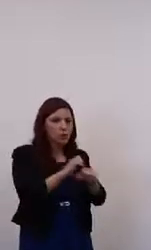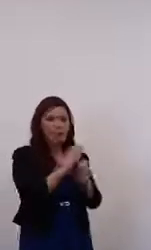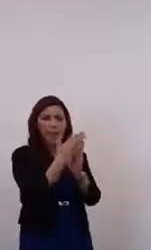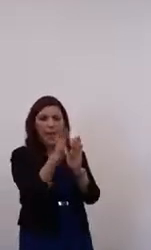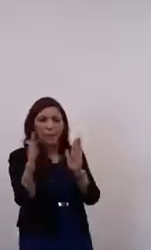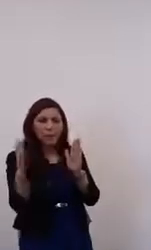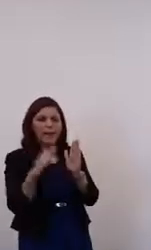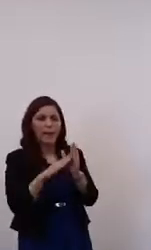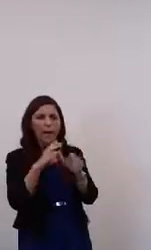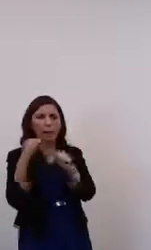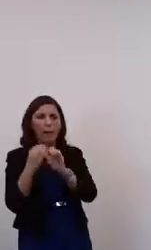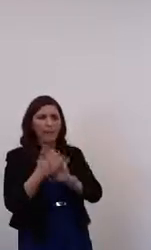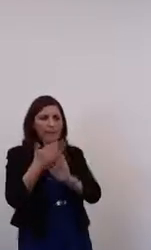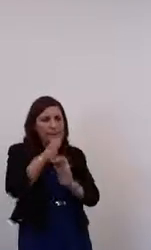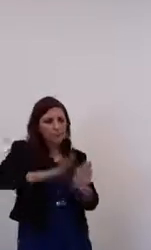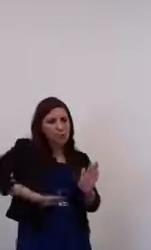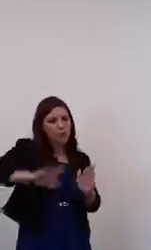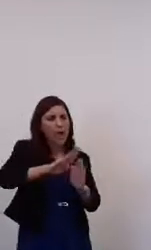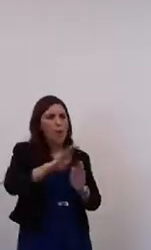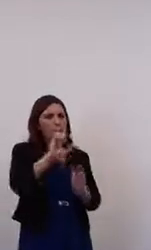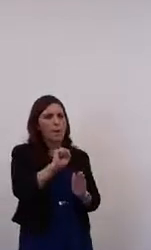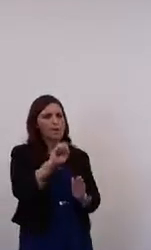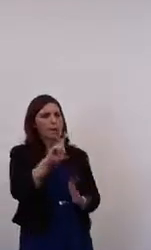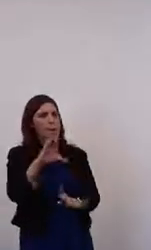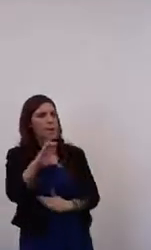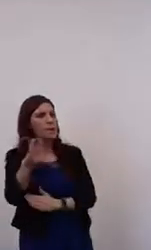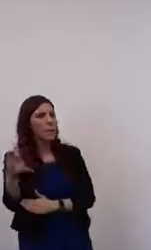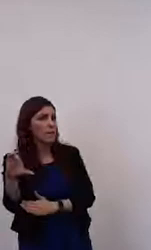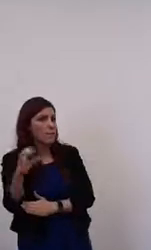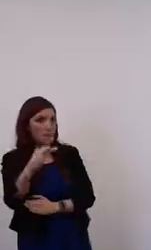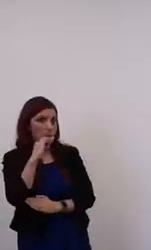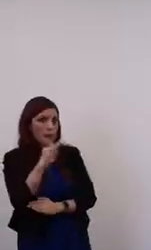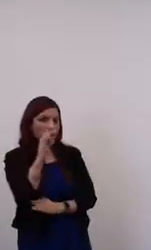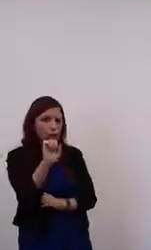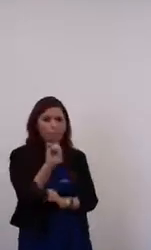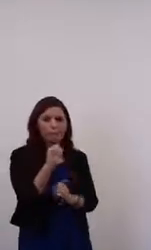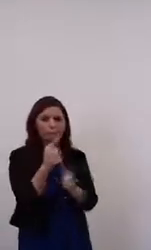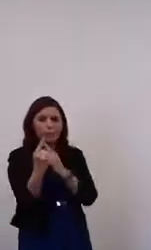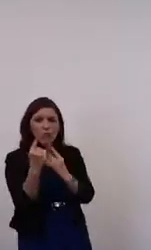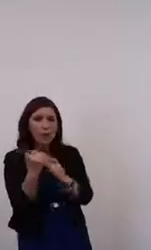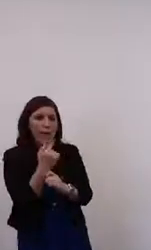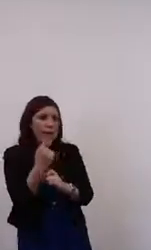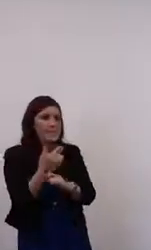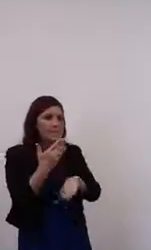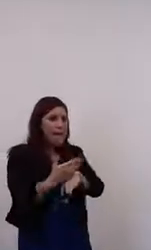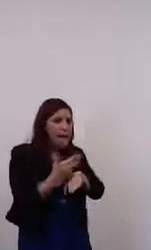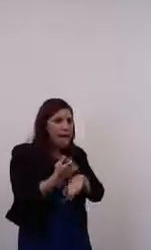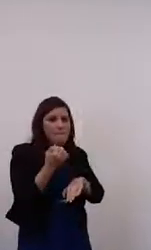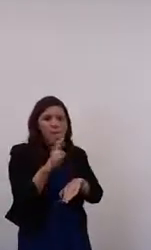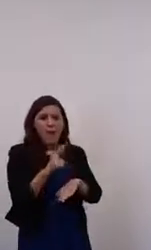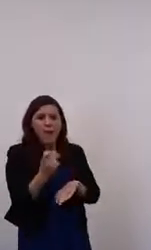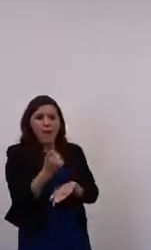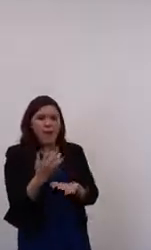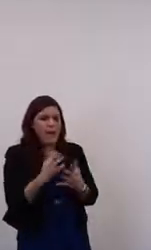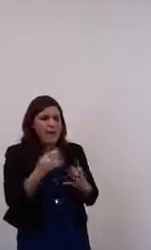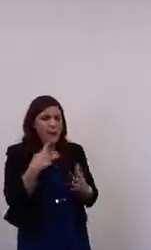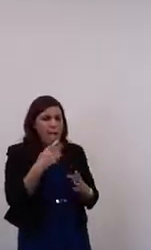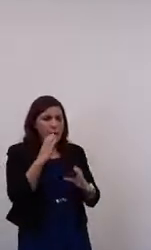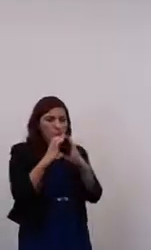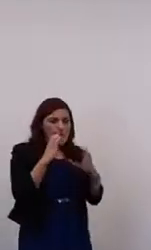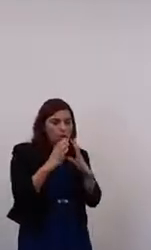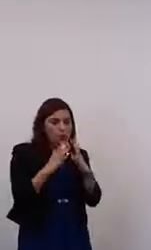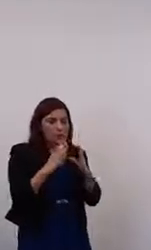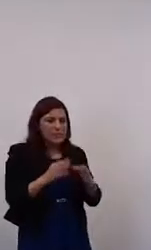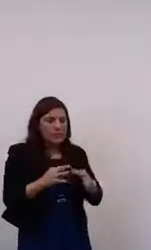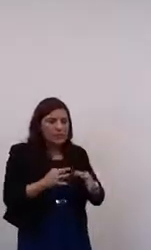and other facilities around the county. So that if you are interacting with any of our staff and you have communication difficulties,